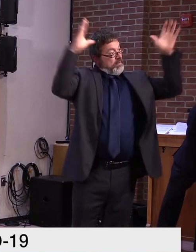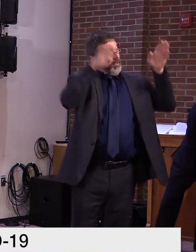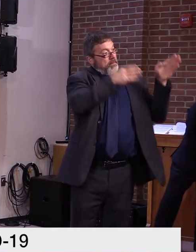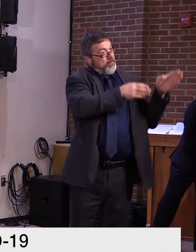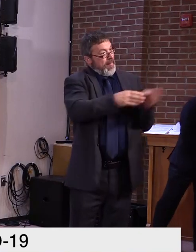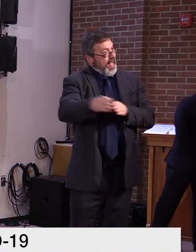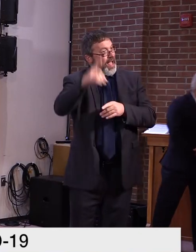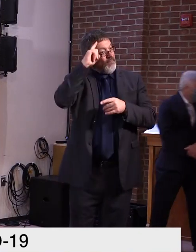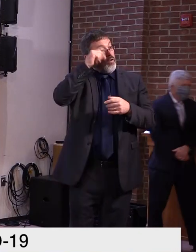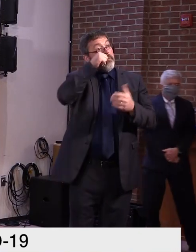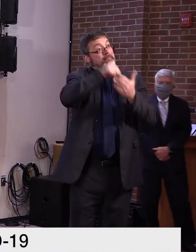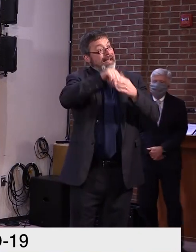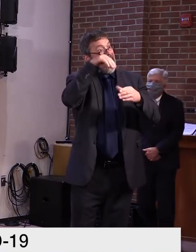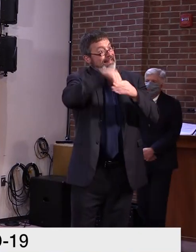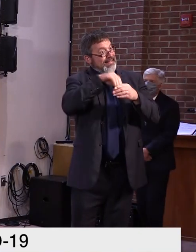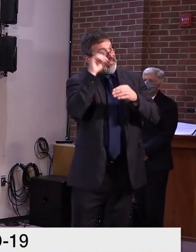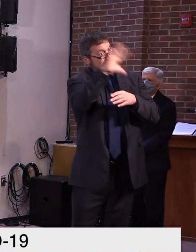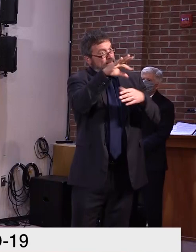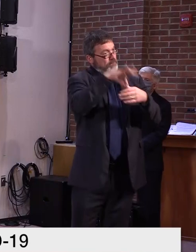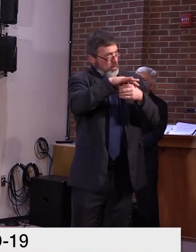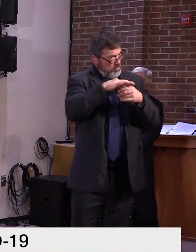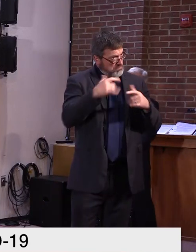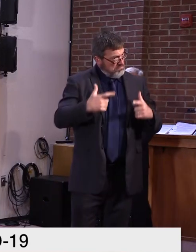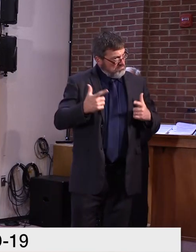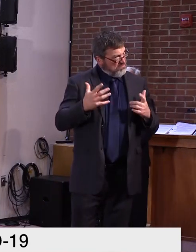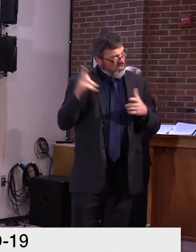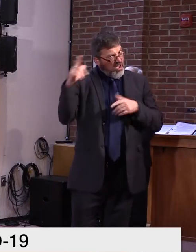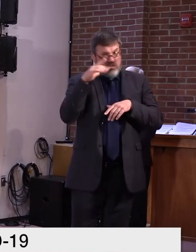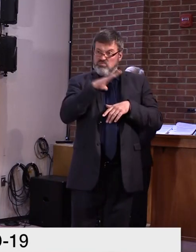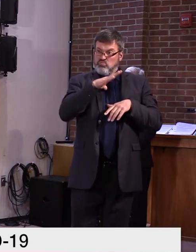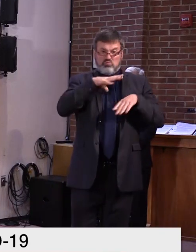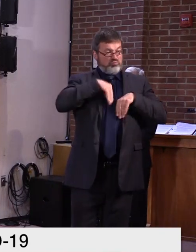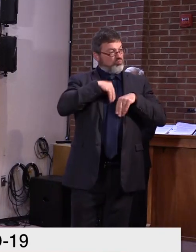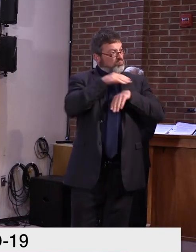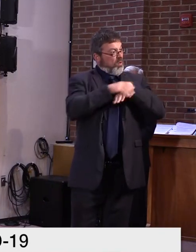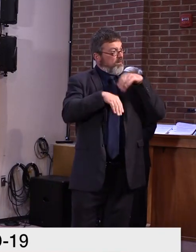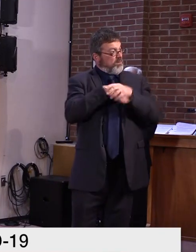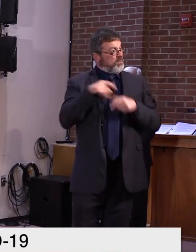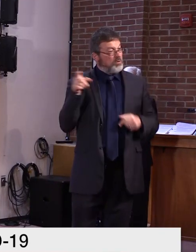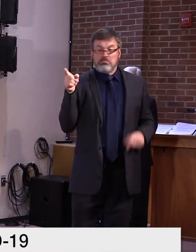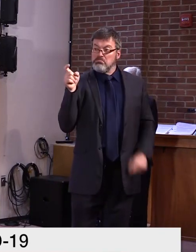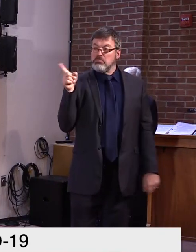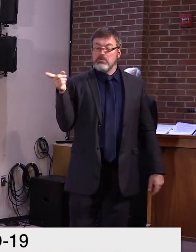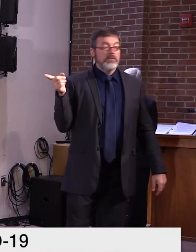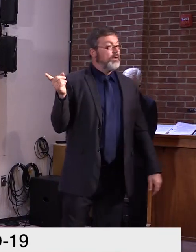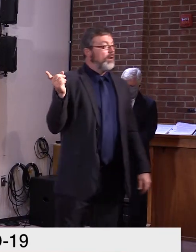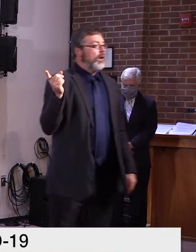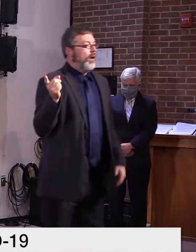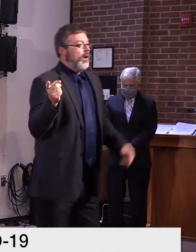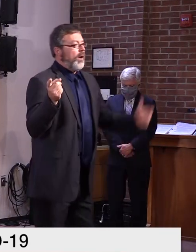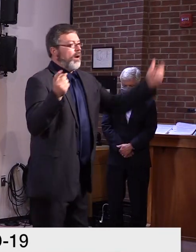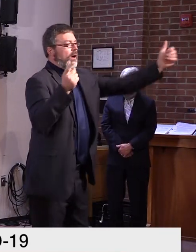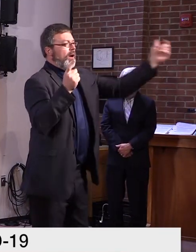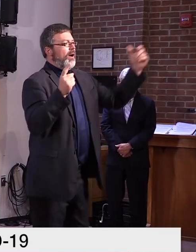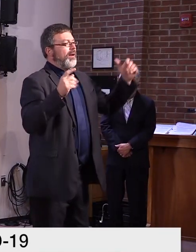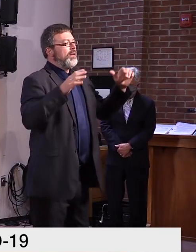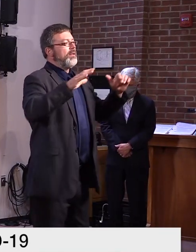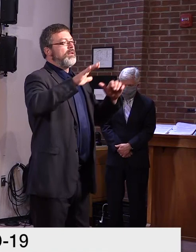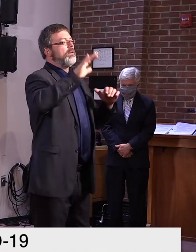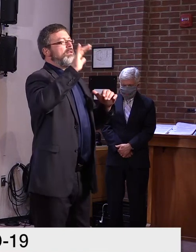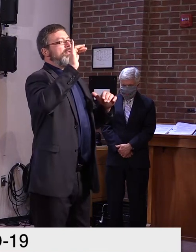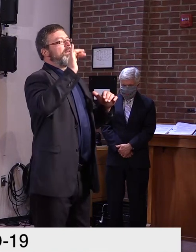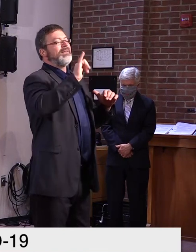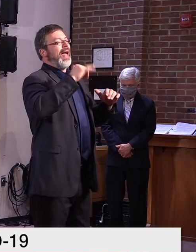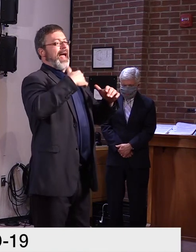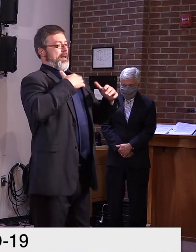that. Uh, as you might recall, uh, the legislature, uh, took me out of the equation. So this is, uh, this is all in the hands